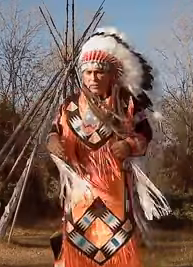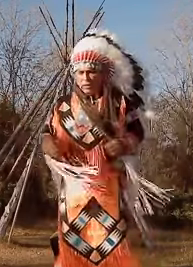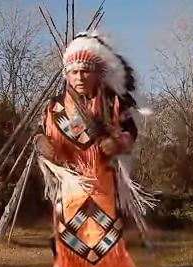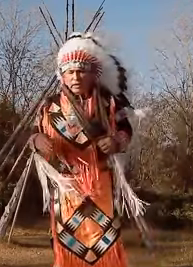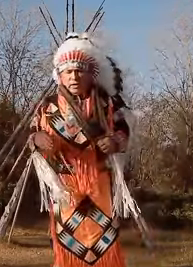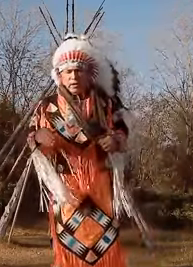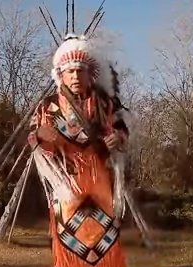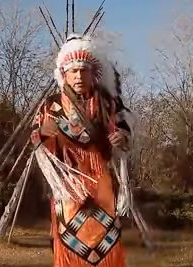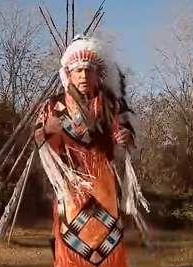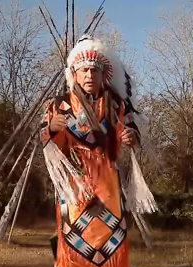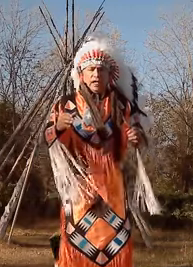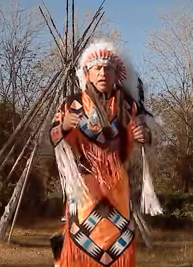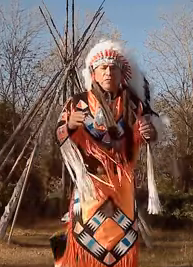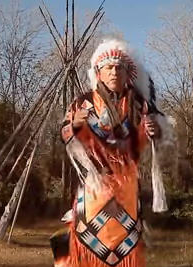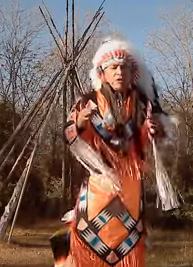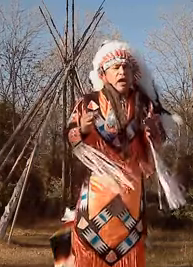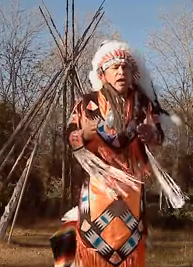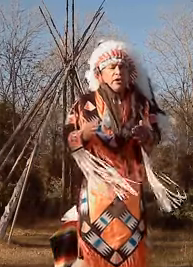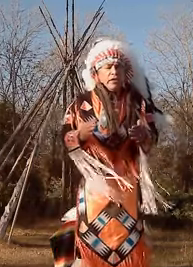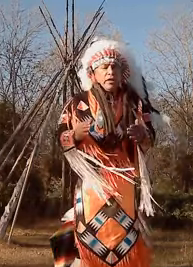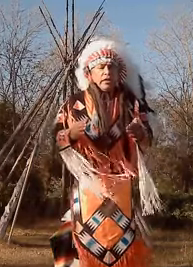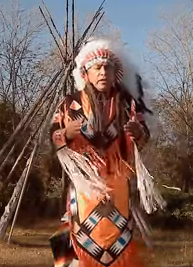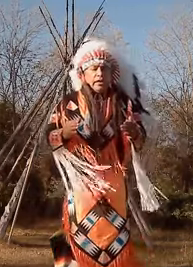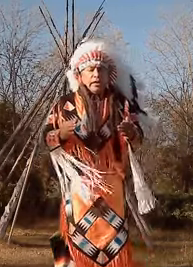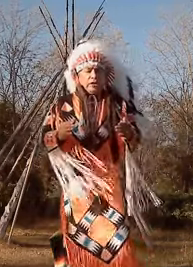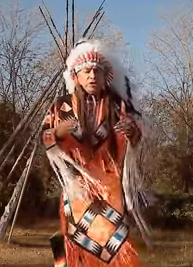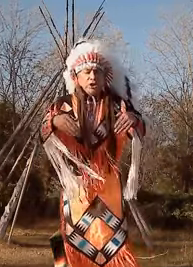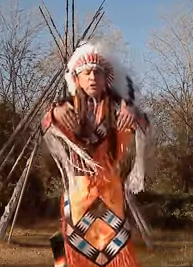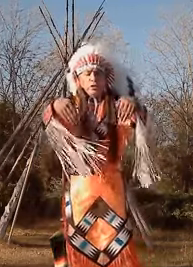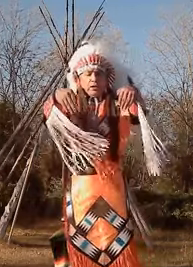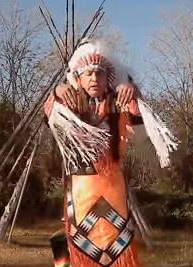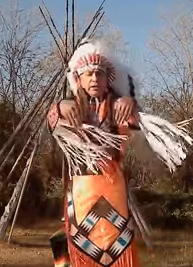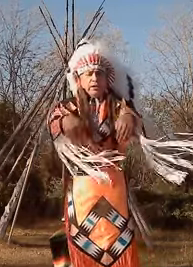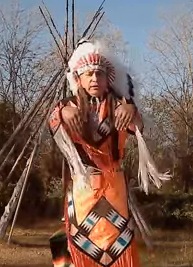Now, the sign for tired is two. this.